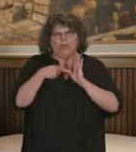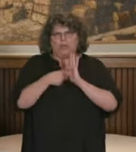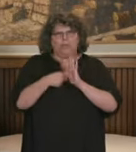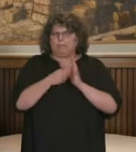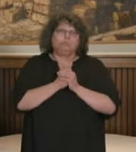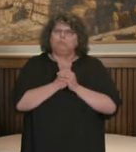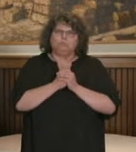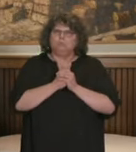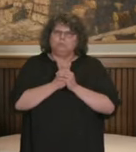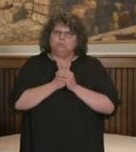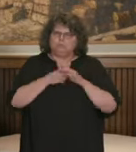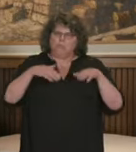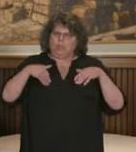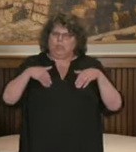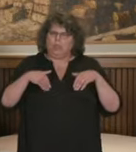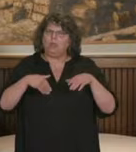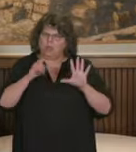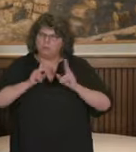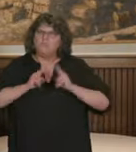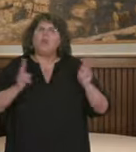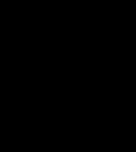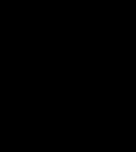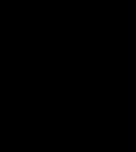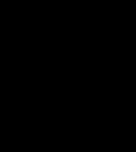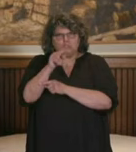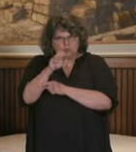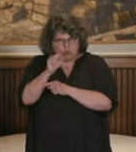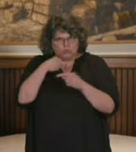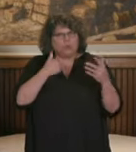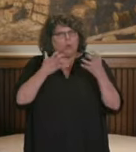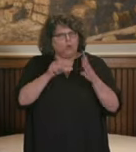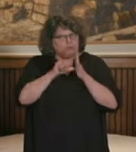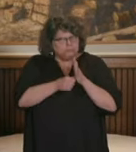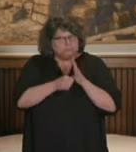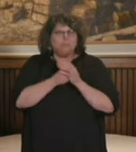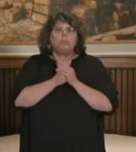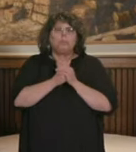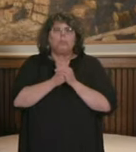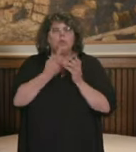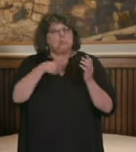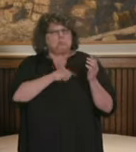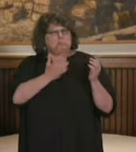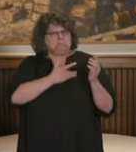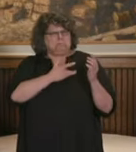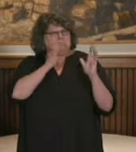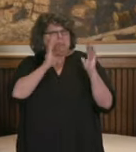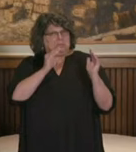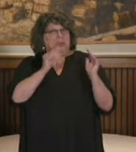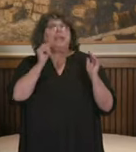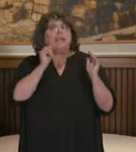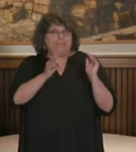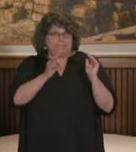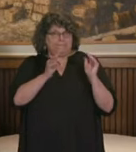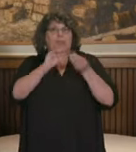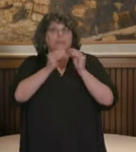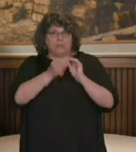I imagine, will be cautious in that respect. We expect if we hold the rate